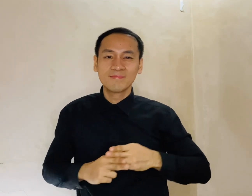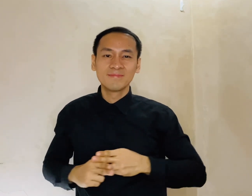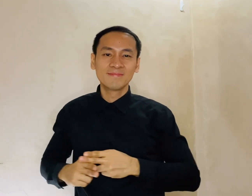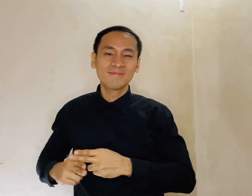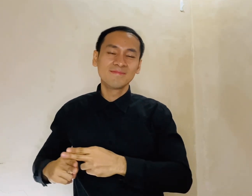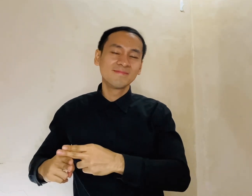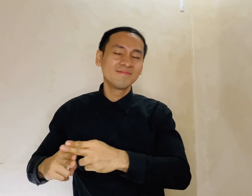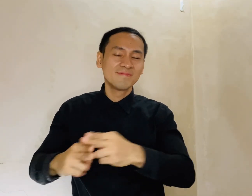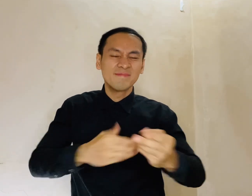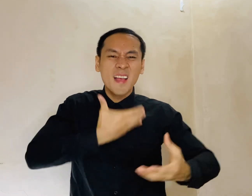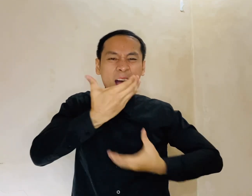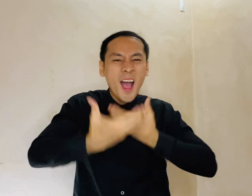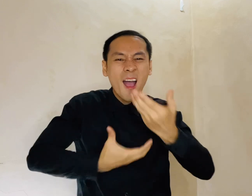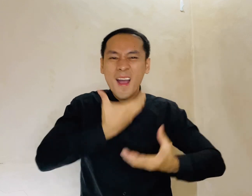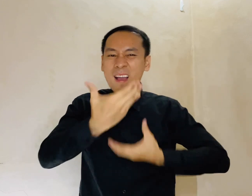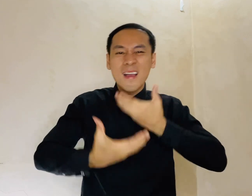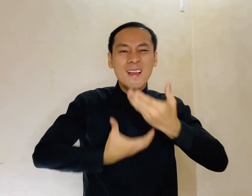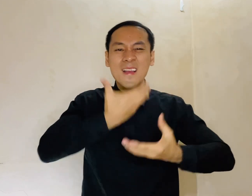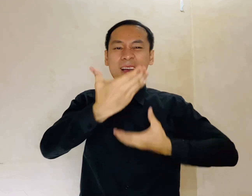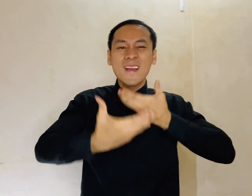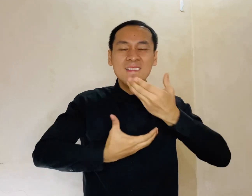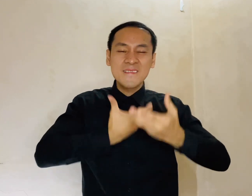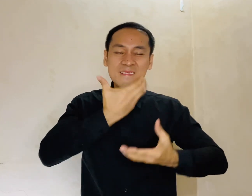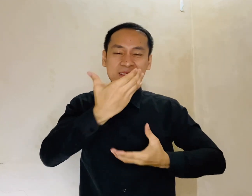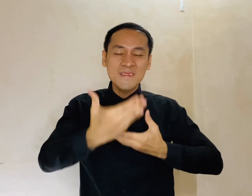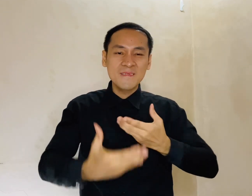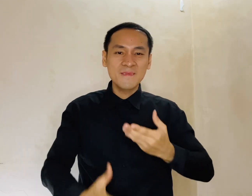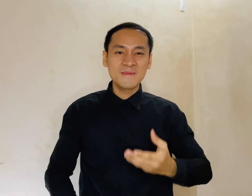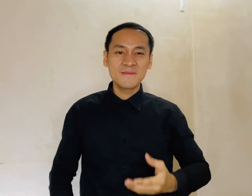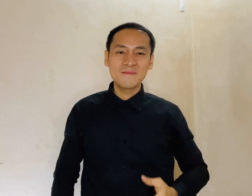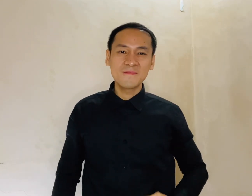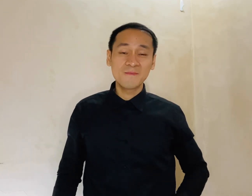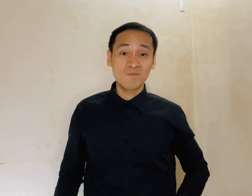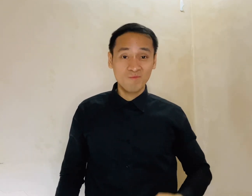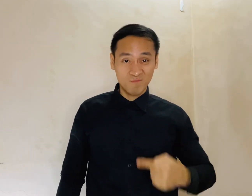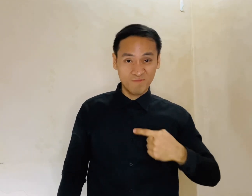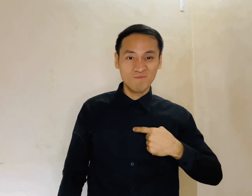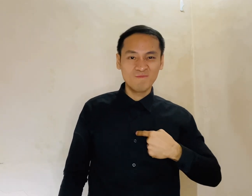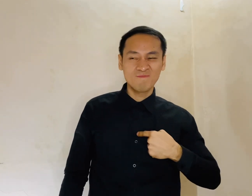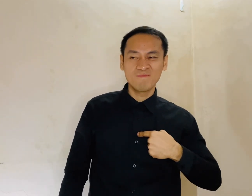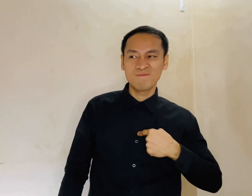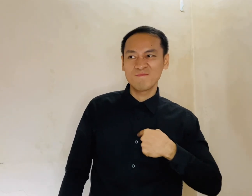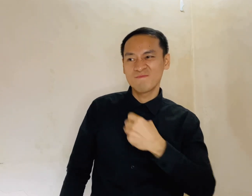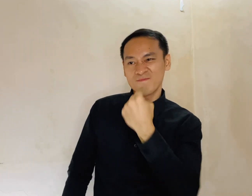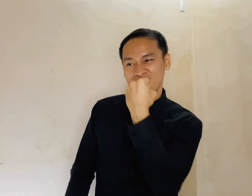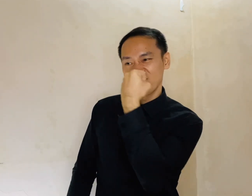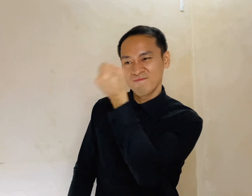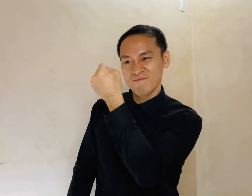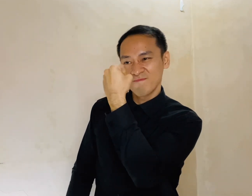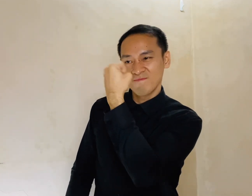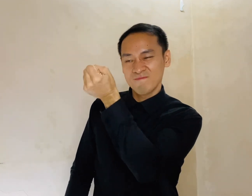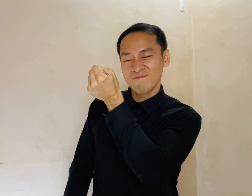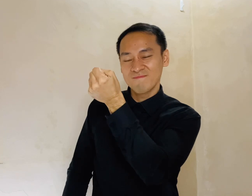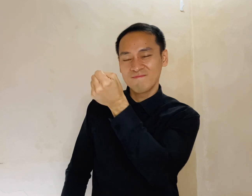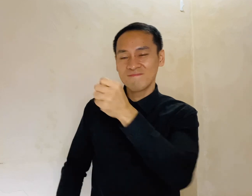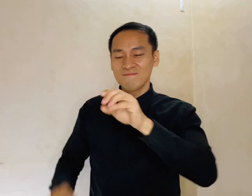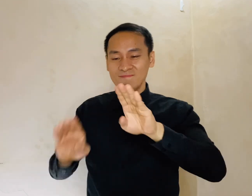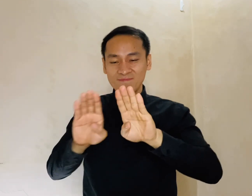out loud Soon I'll be knocking upon